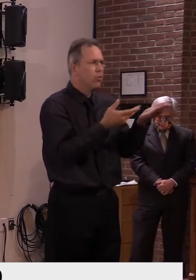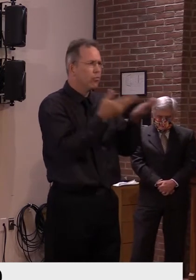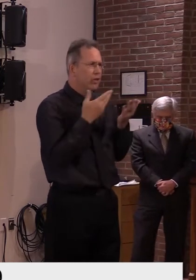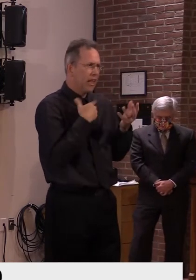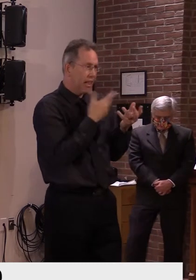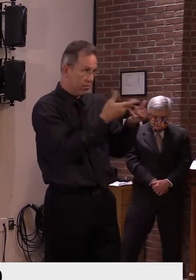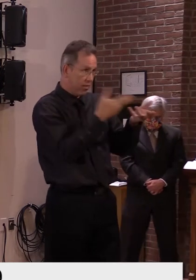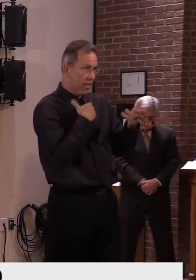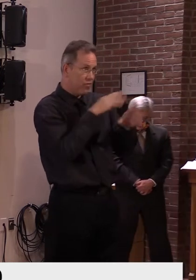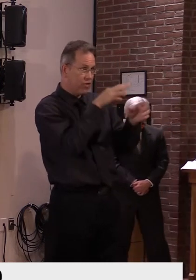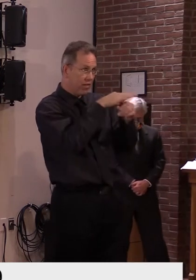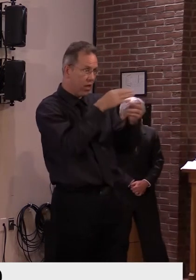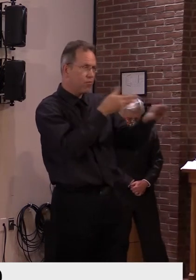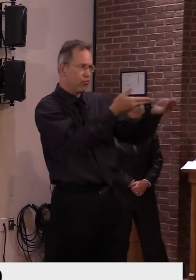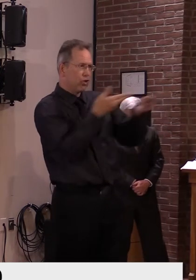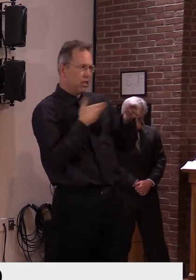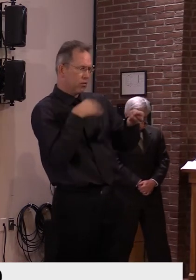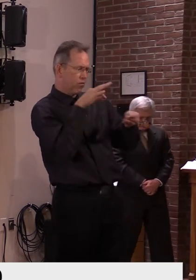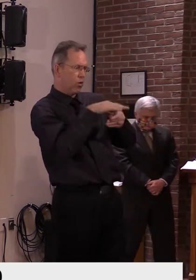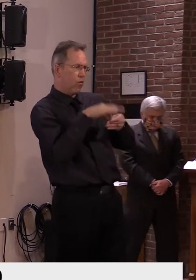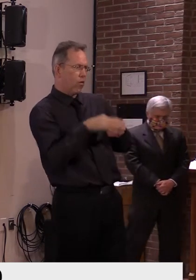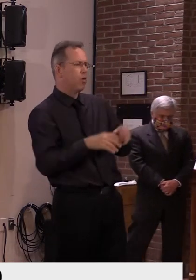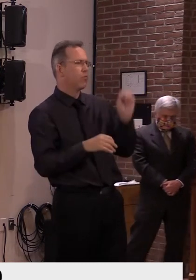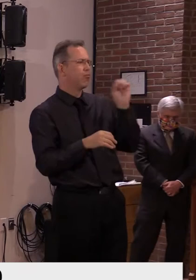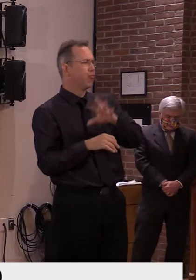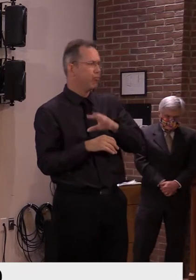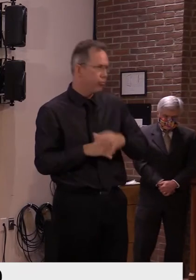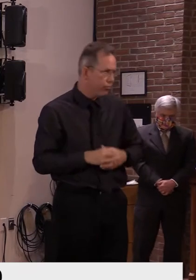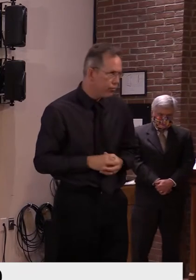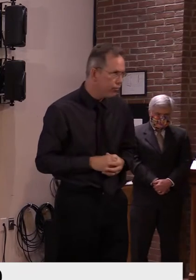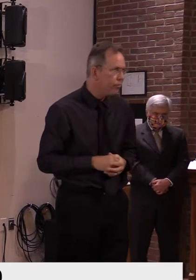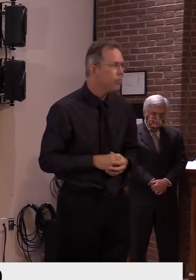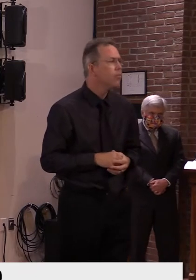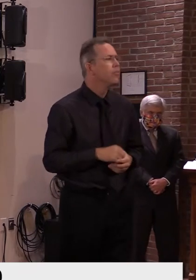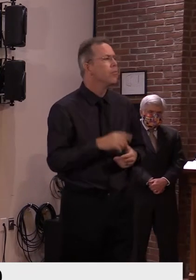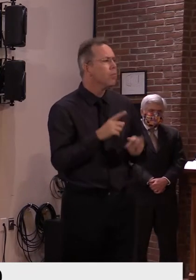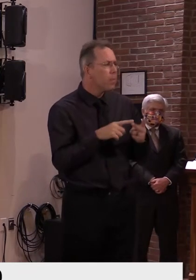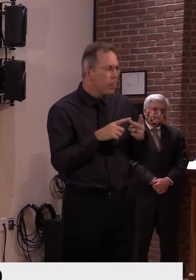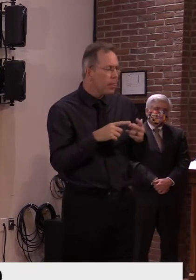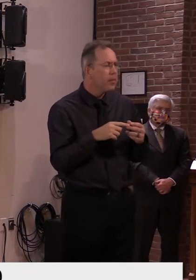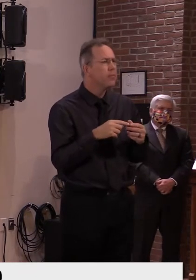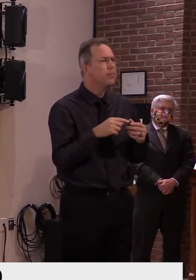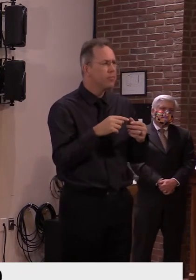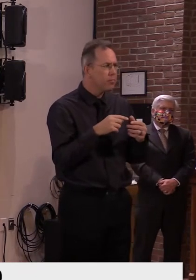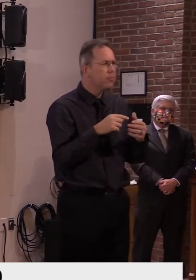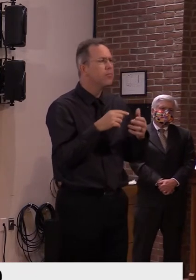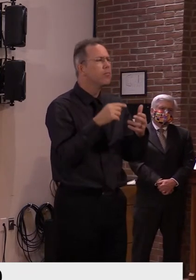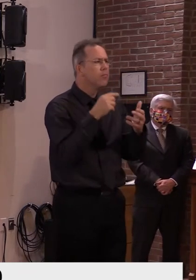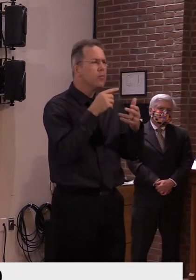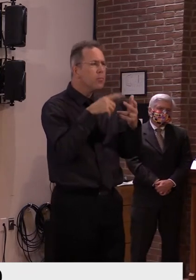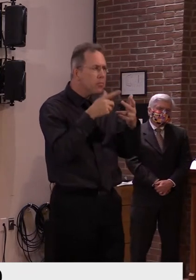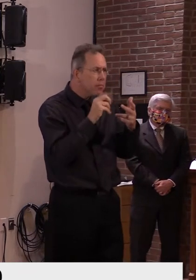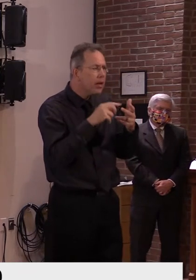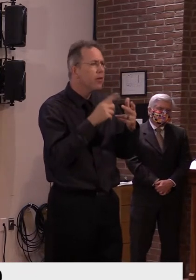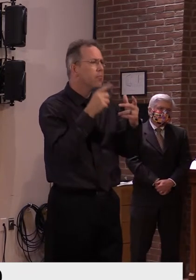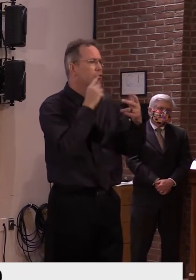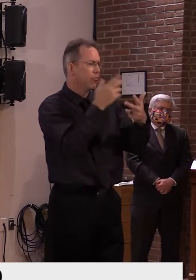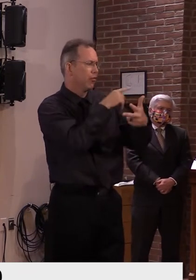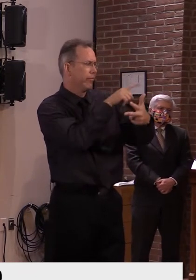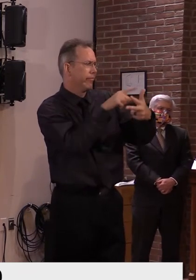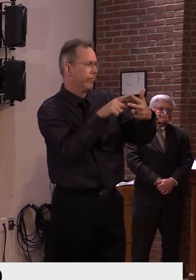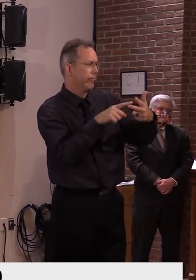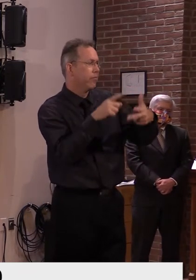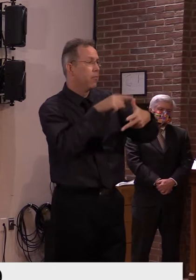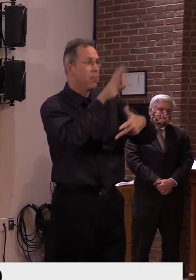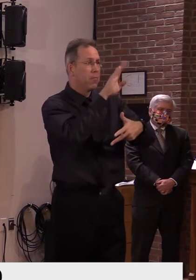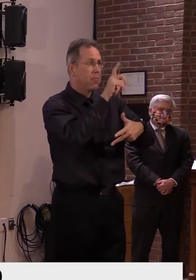extra masks, pens, and ballots on hand. If you do not have the ballot you were mailed, you will be asked to fill out an affidavit stating that